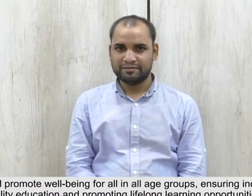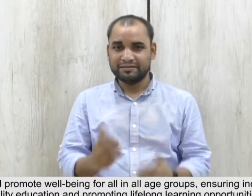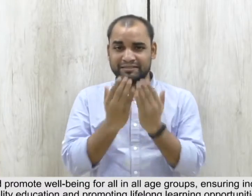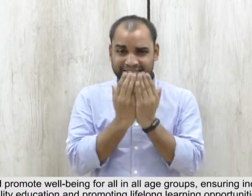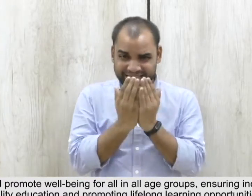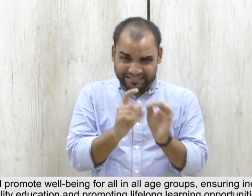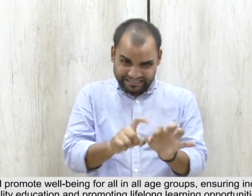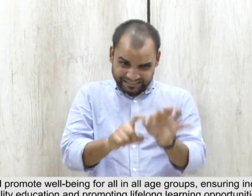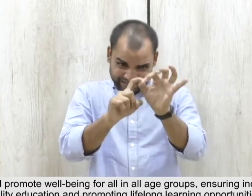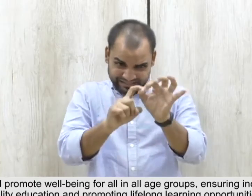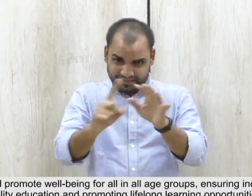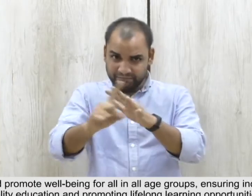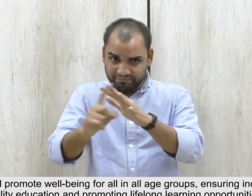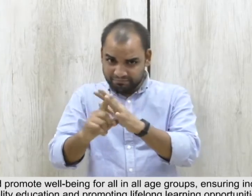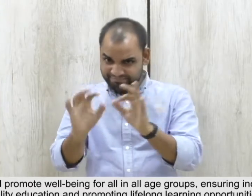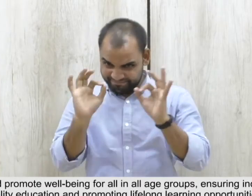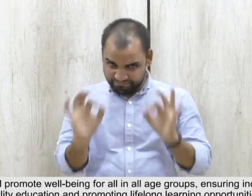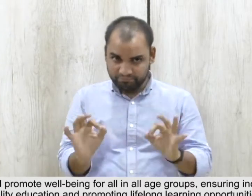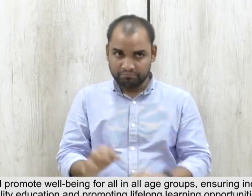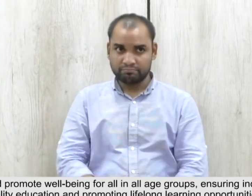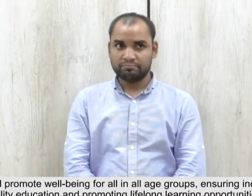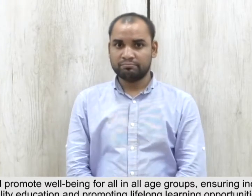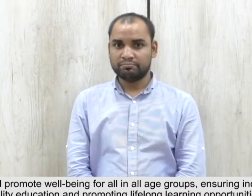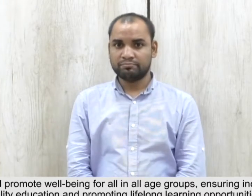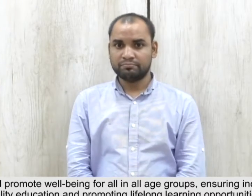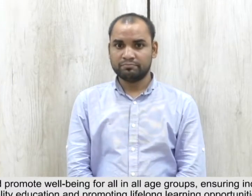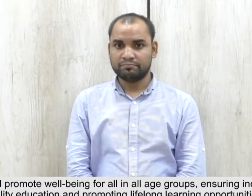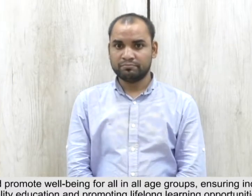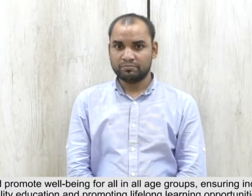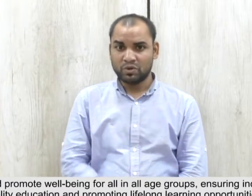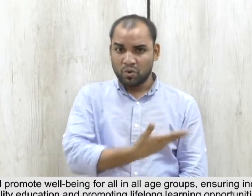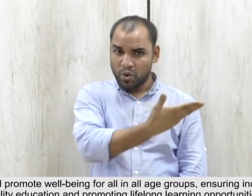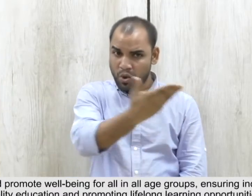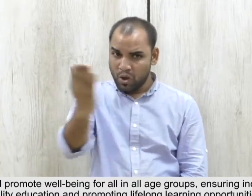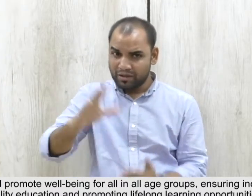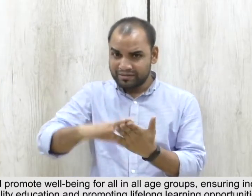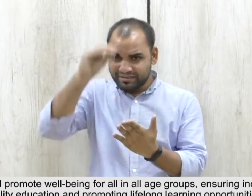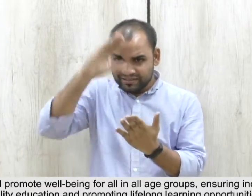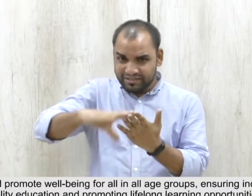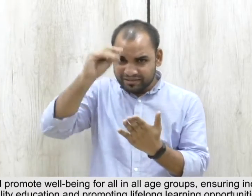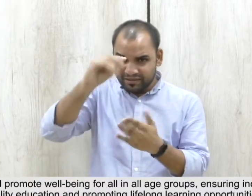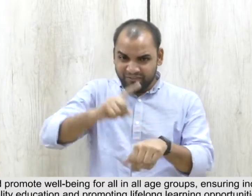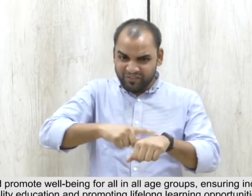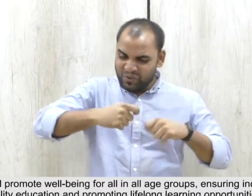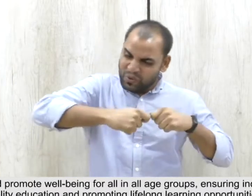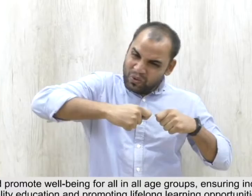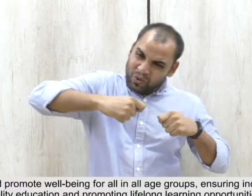Ensuring inclusive and equitable quality education And promoting lifelong